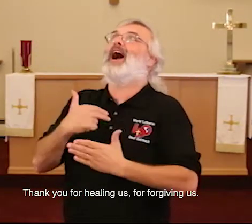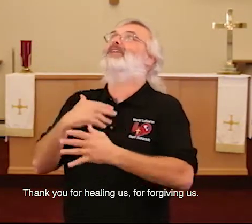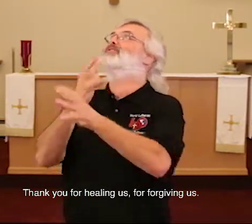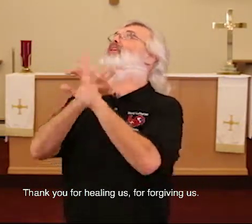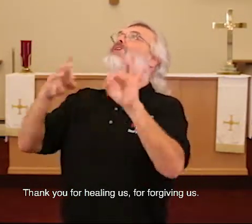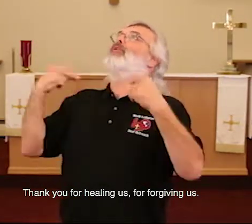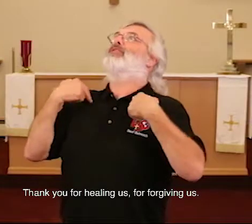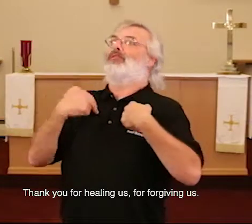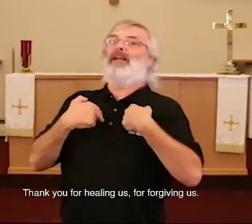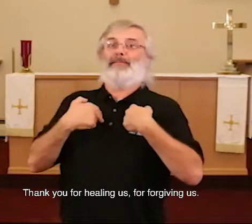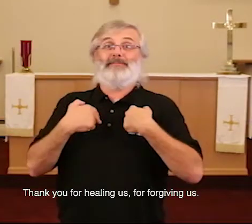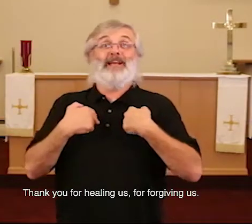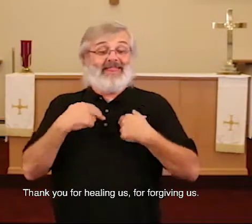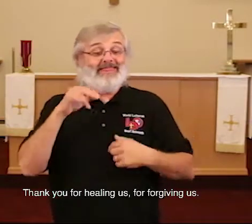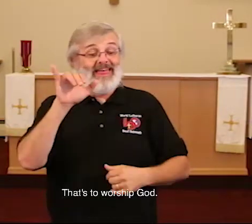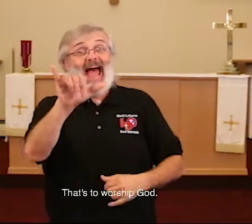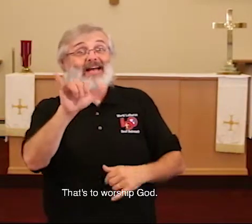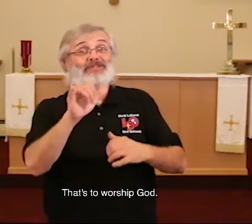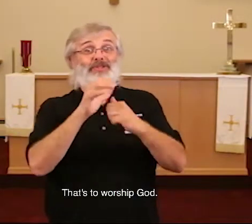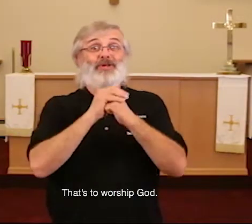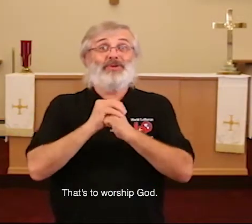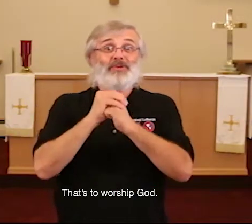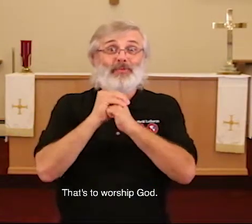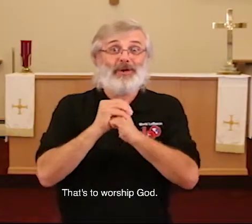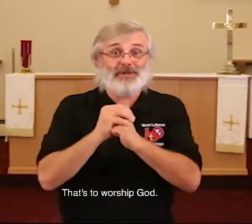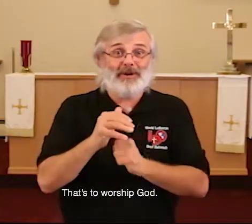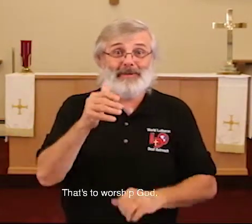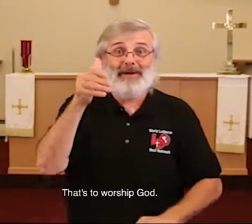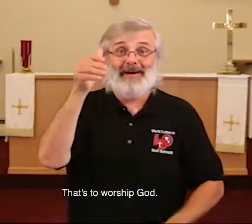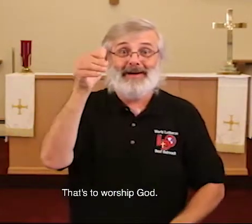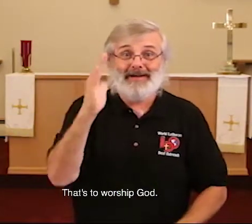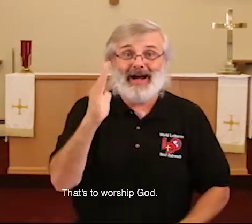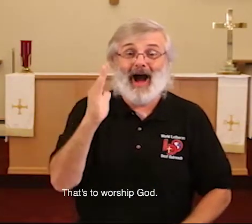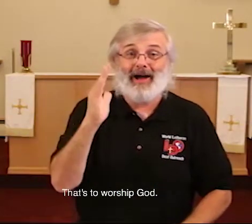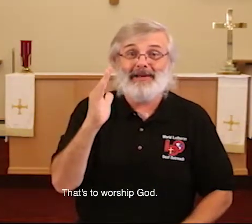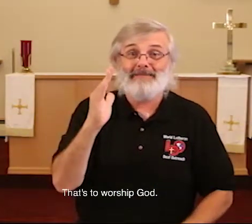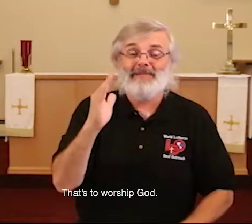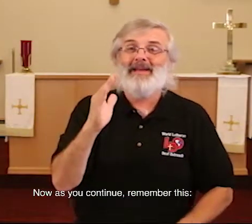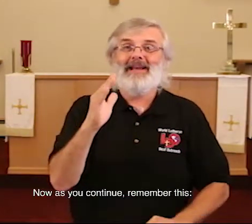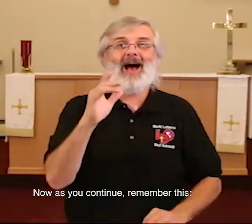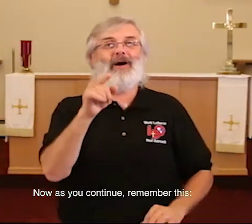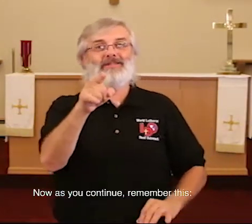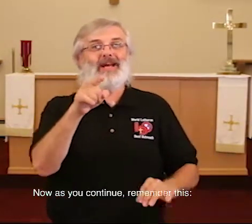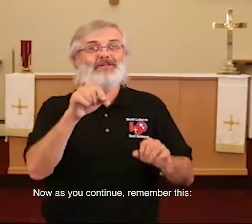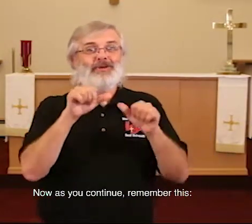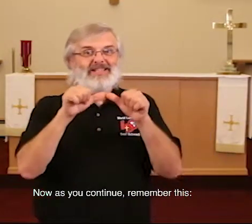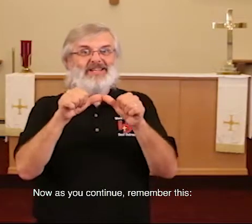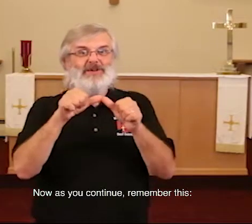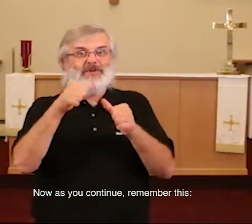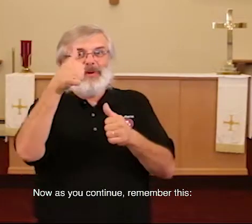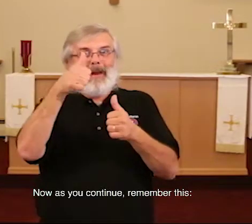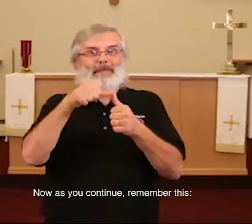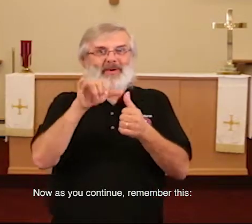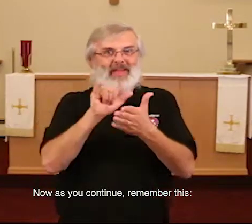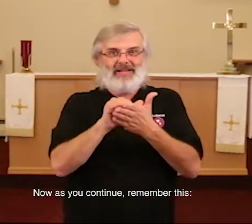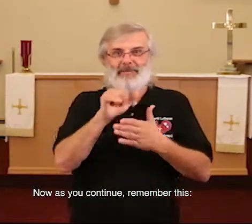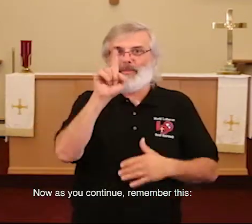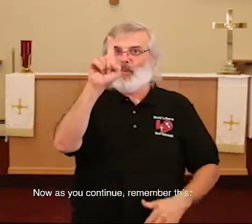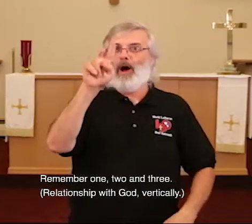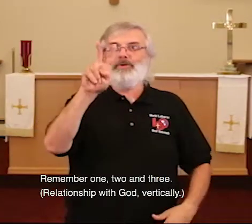us, or for freedom. That's to worship God. Now, as you continue, remember this. Remember one,